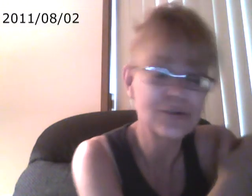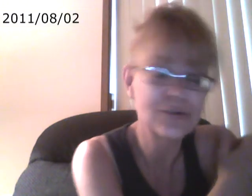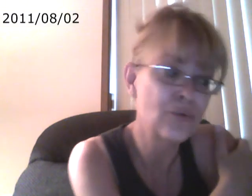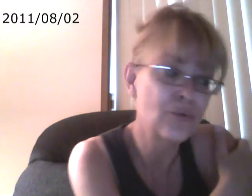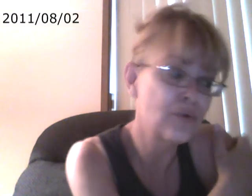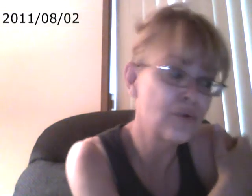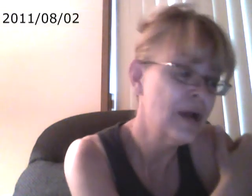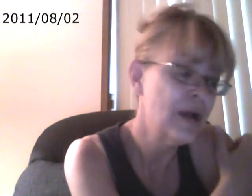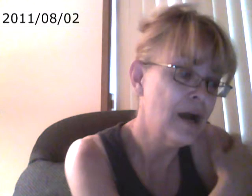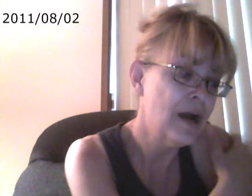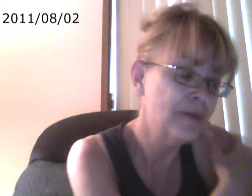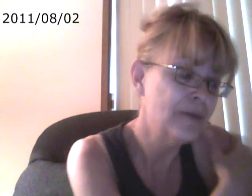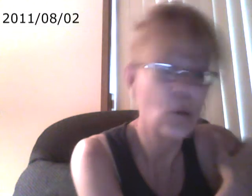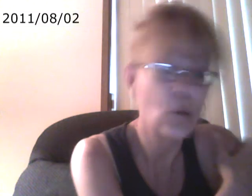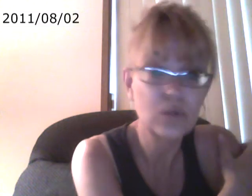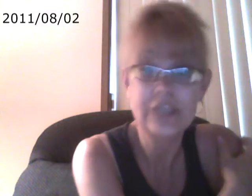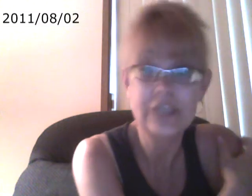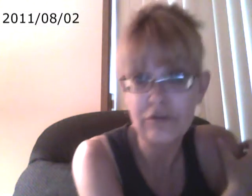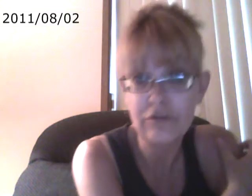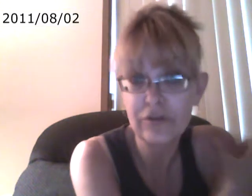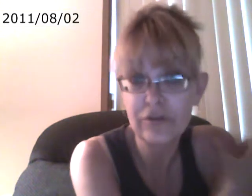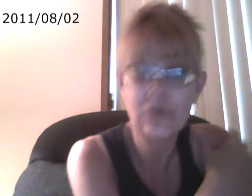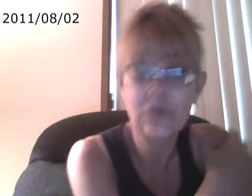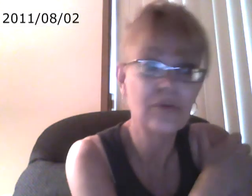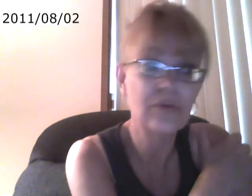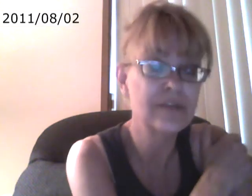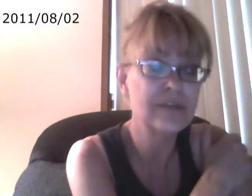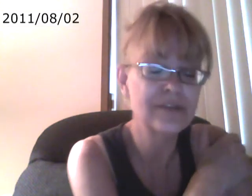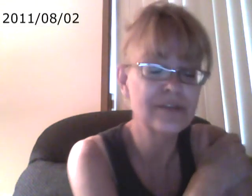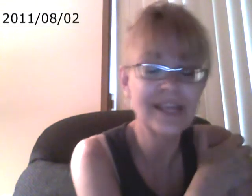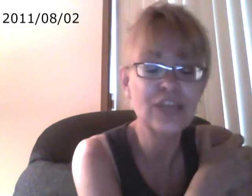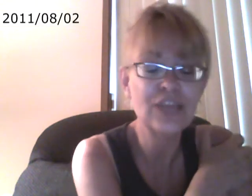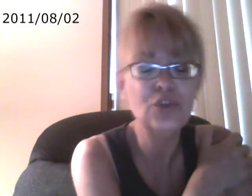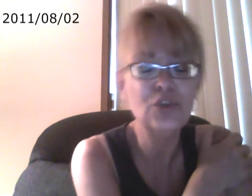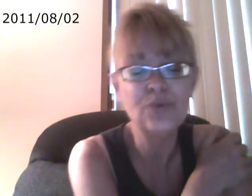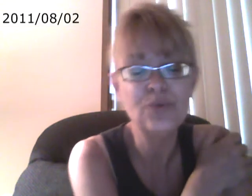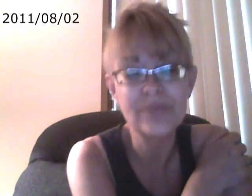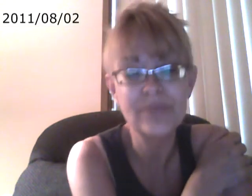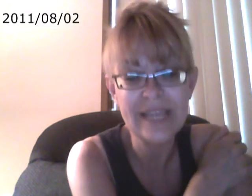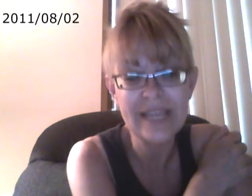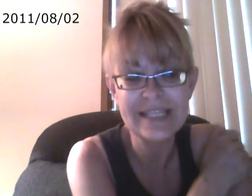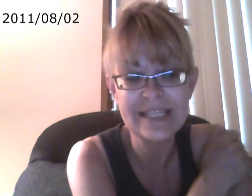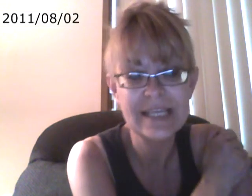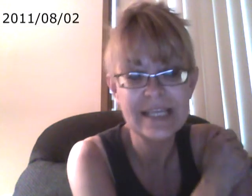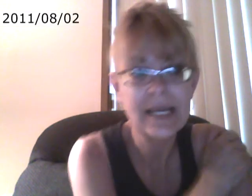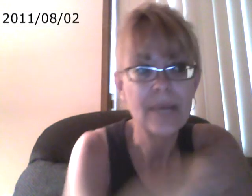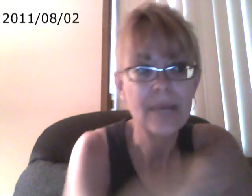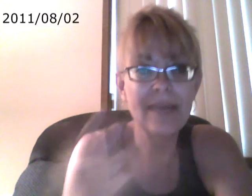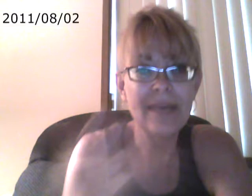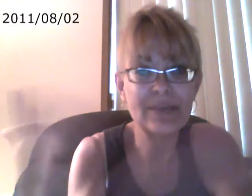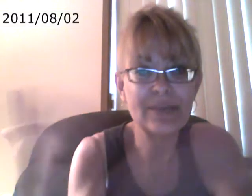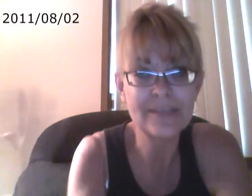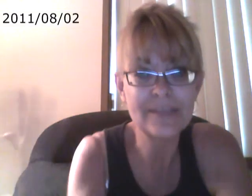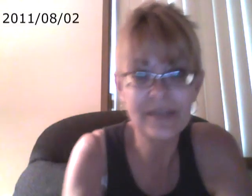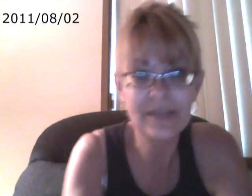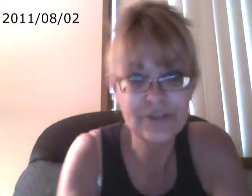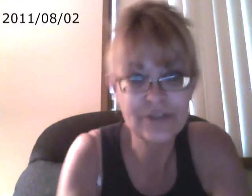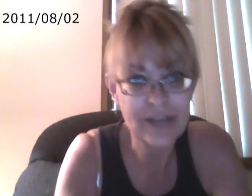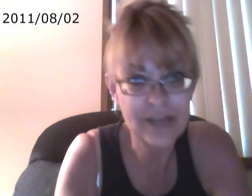or gold or silver or, you know, you replace money with something else. You're going to have the